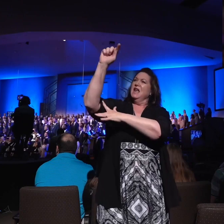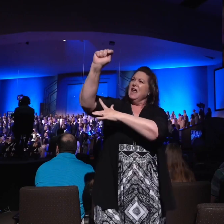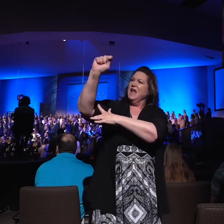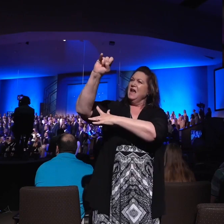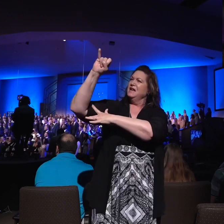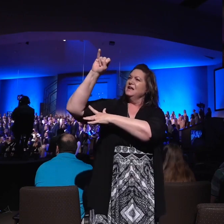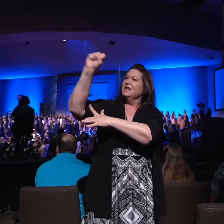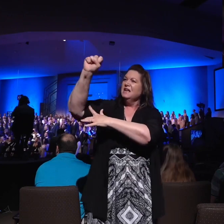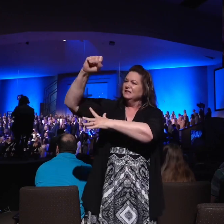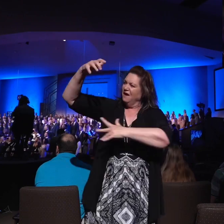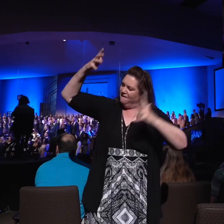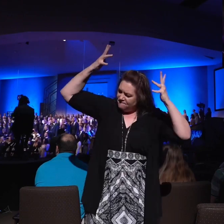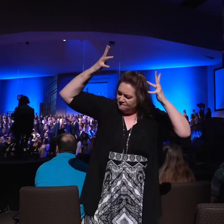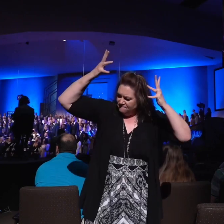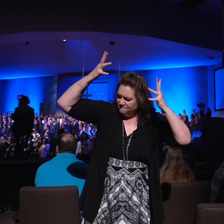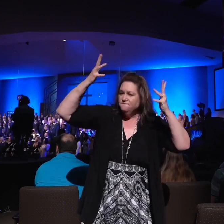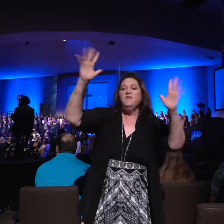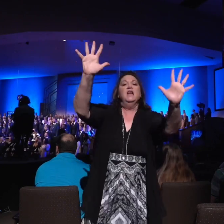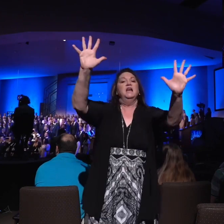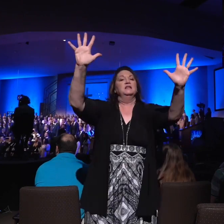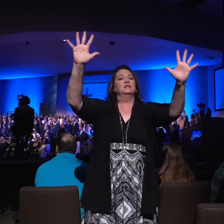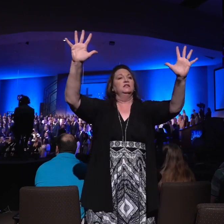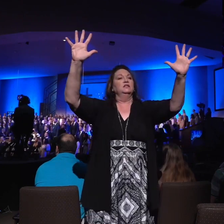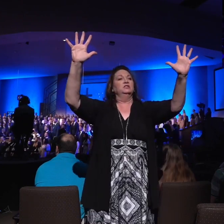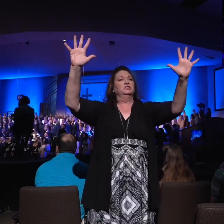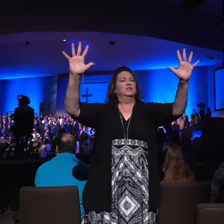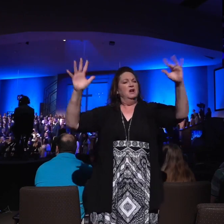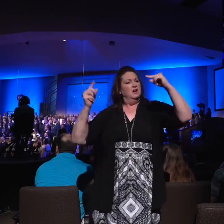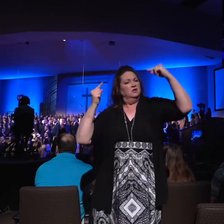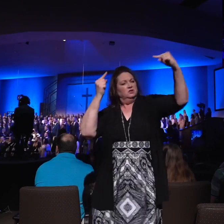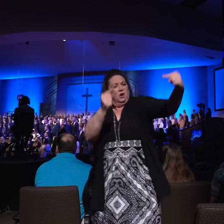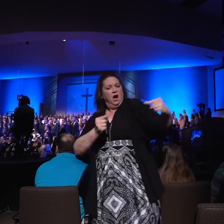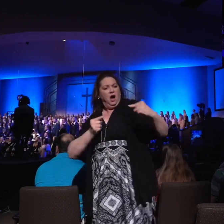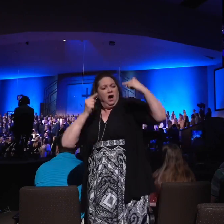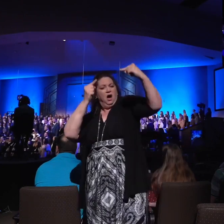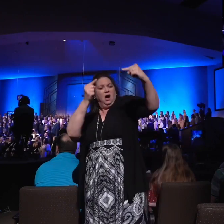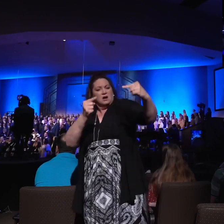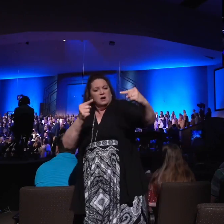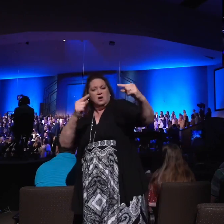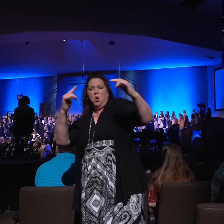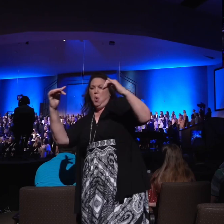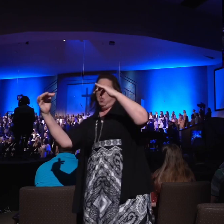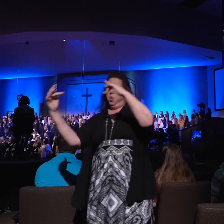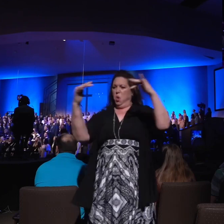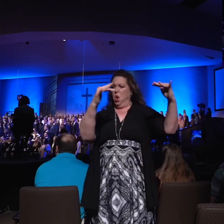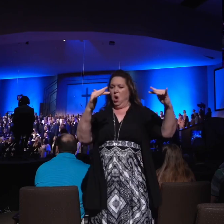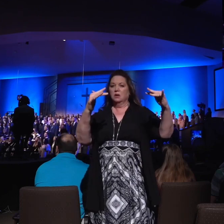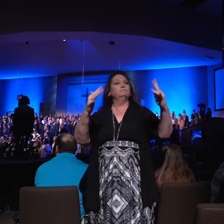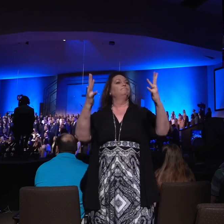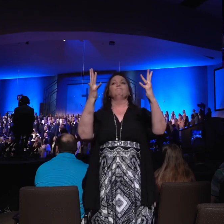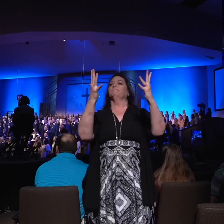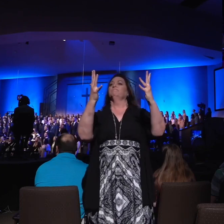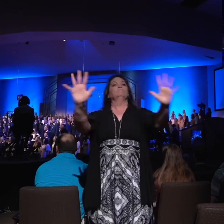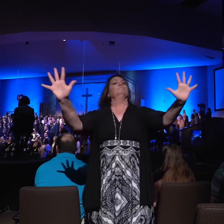It is finished there'll be no more war